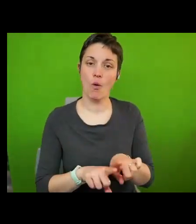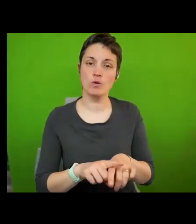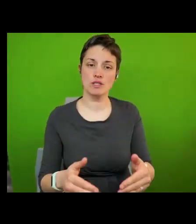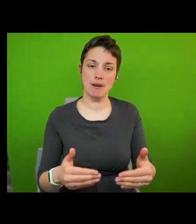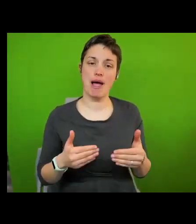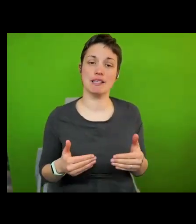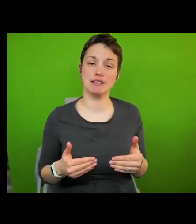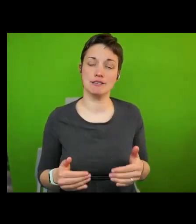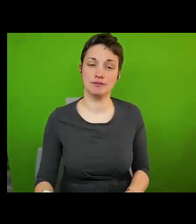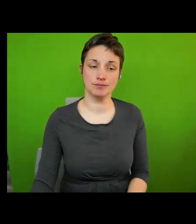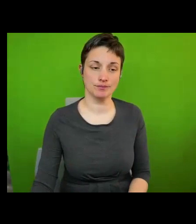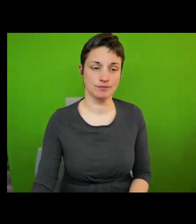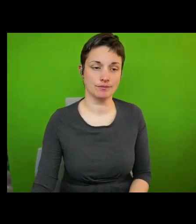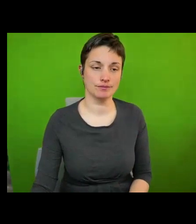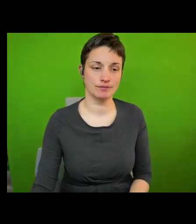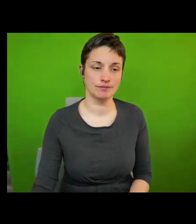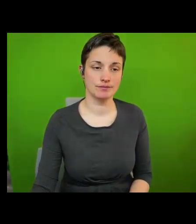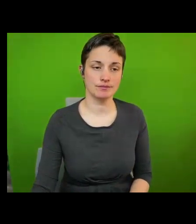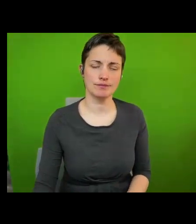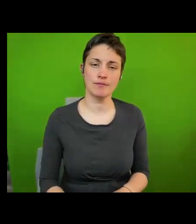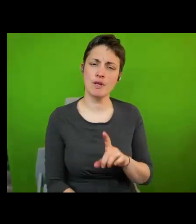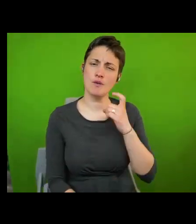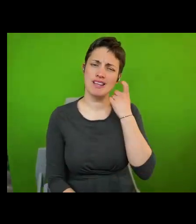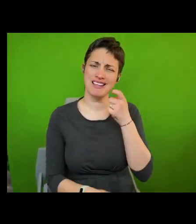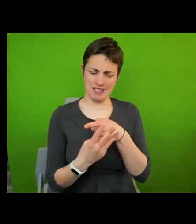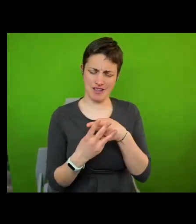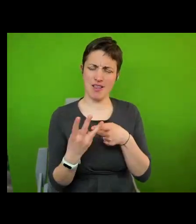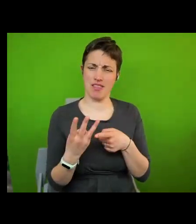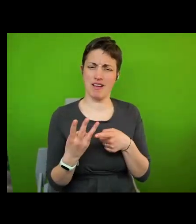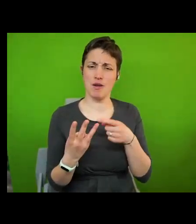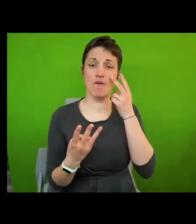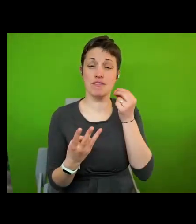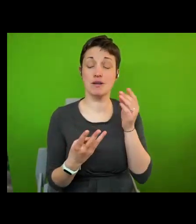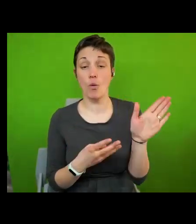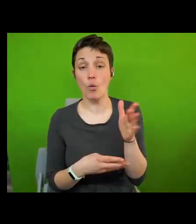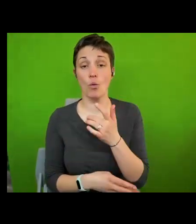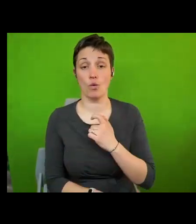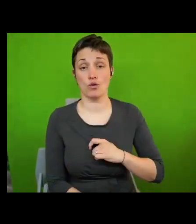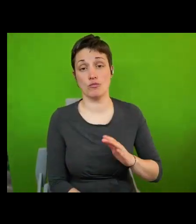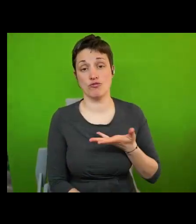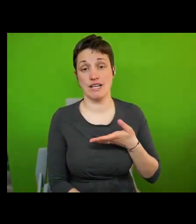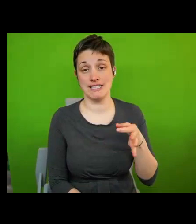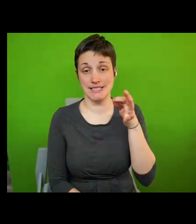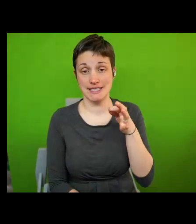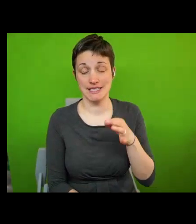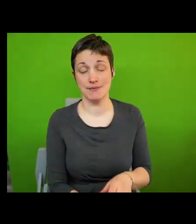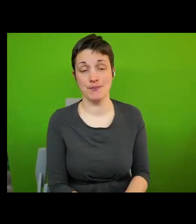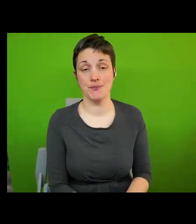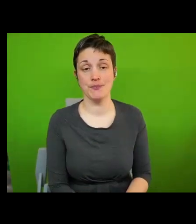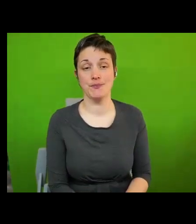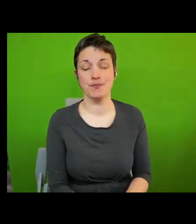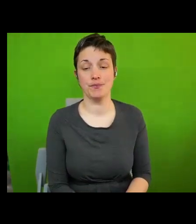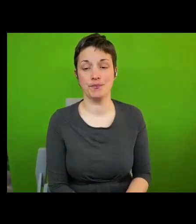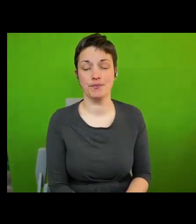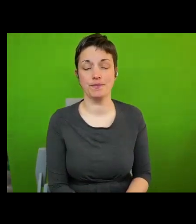so i think these three elements are structural elements you find in all human rights cities uh let me